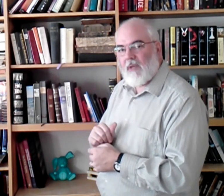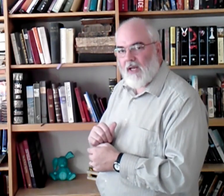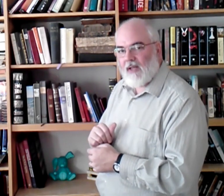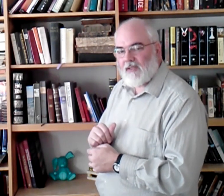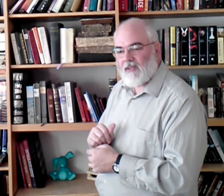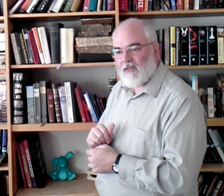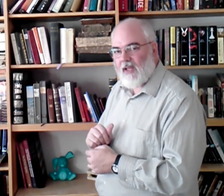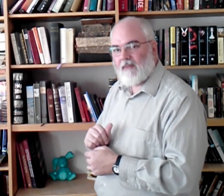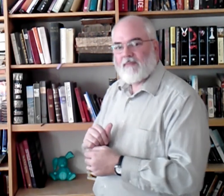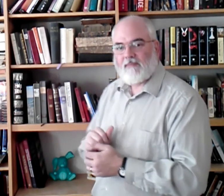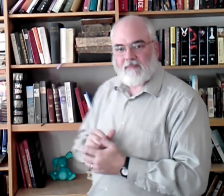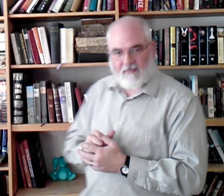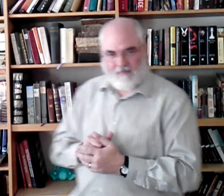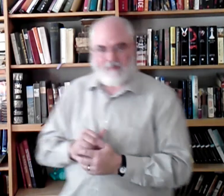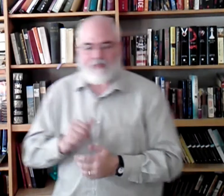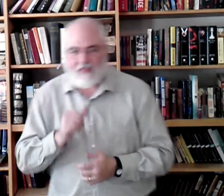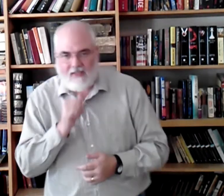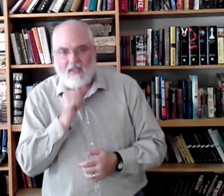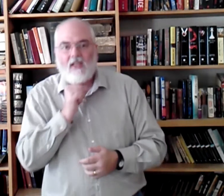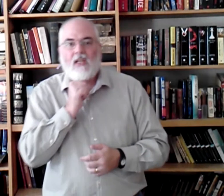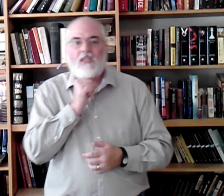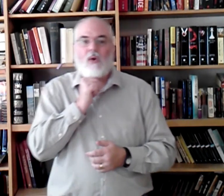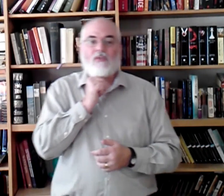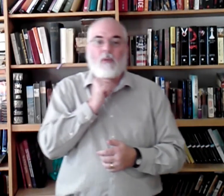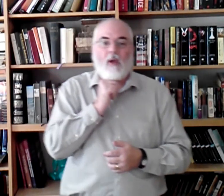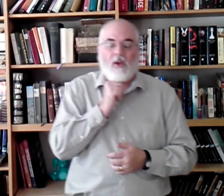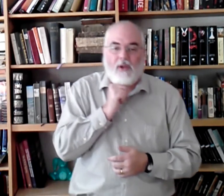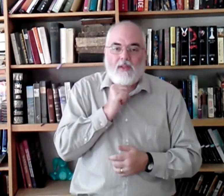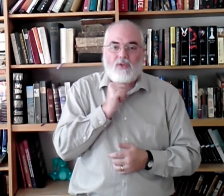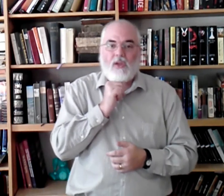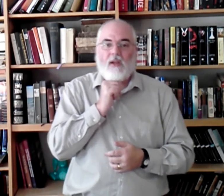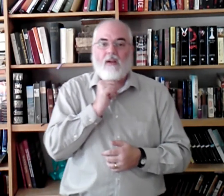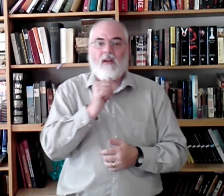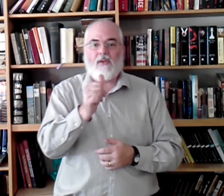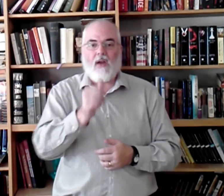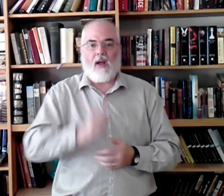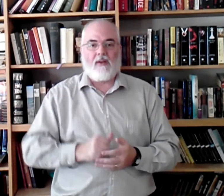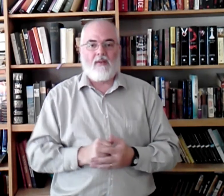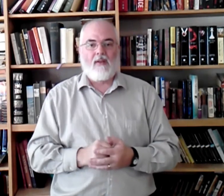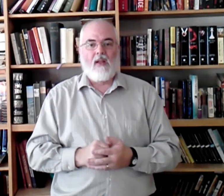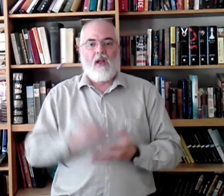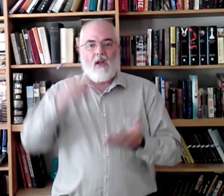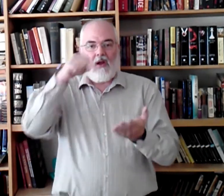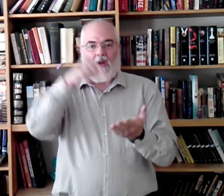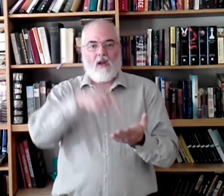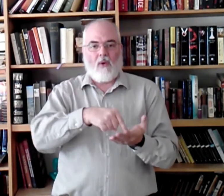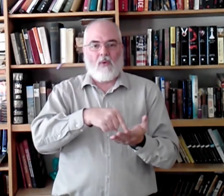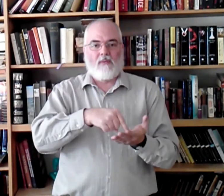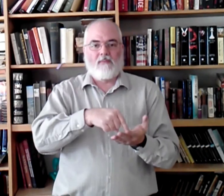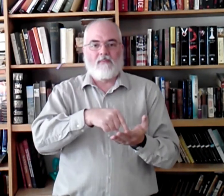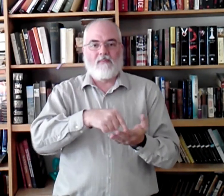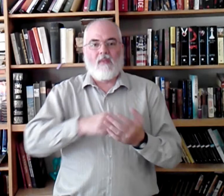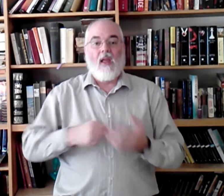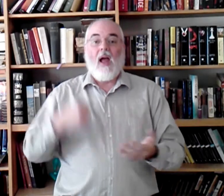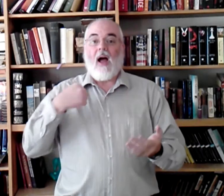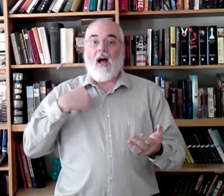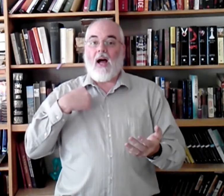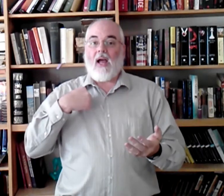meanings. Okay? So, it's from underneath the chin. Not. Owe. I.